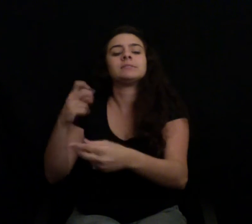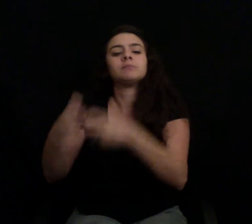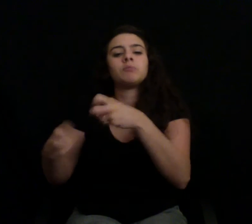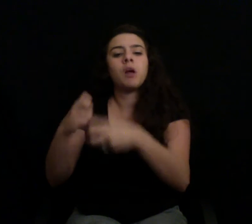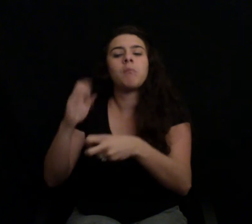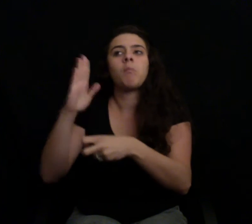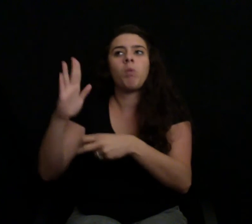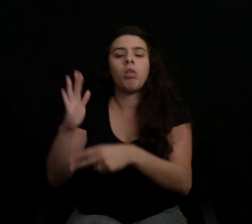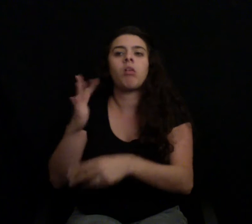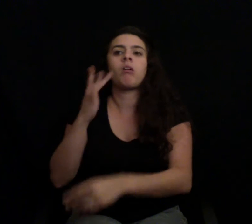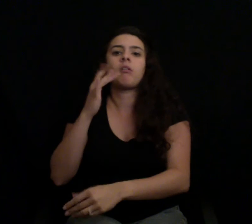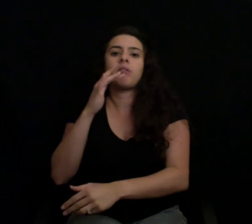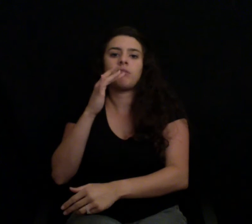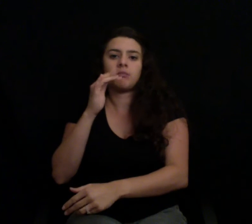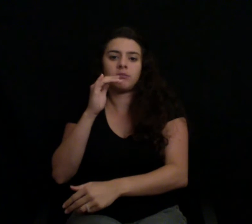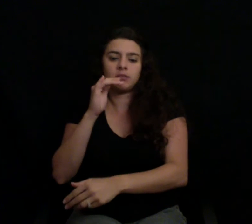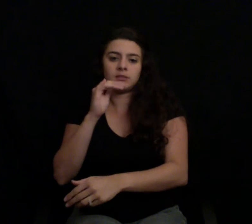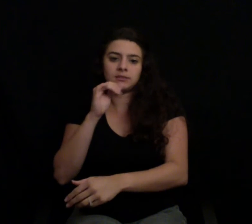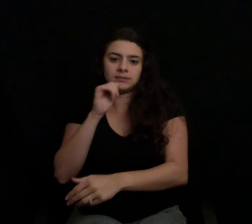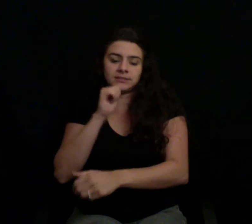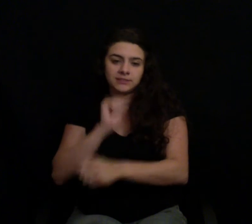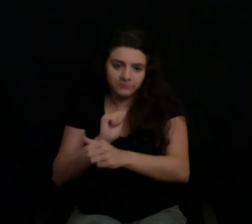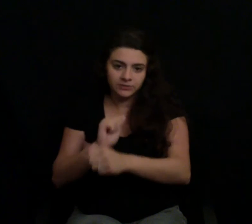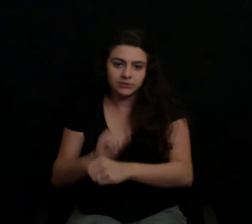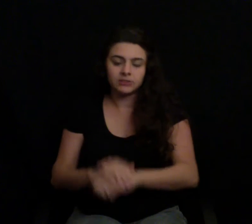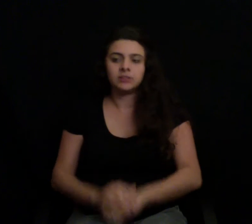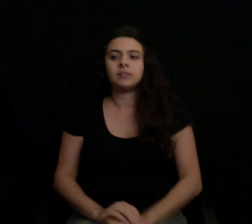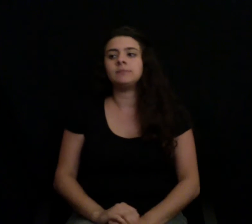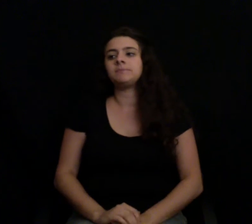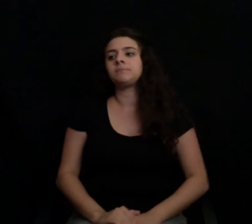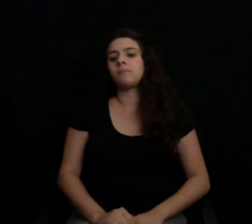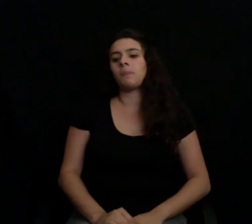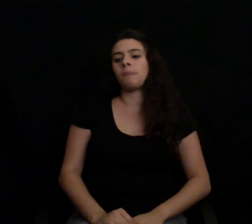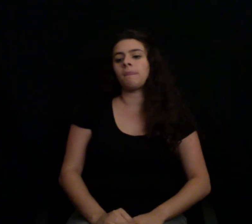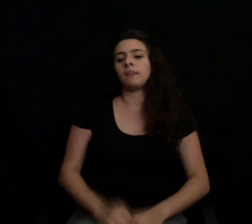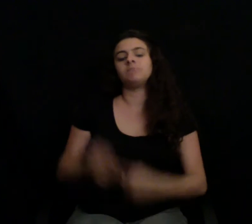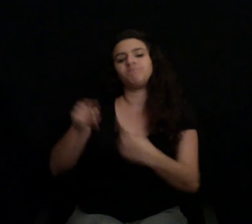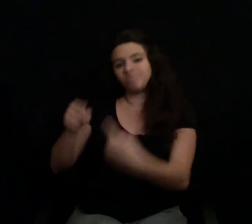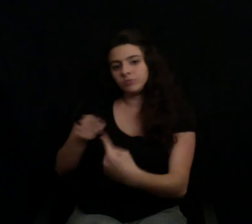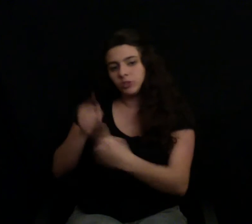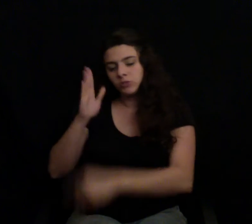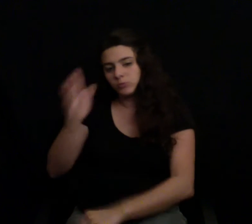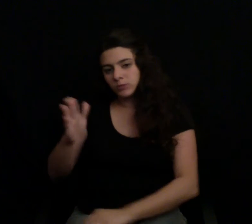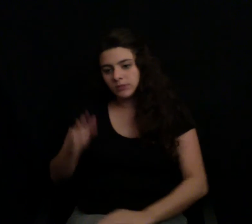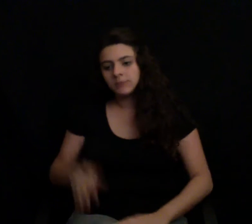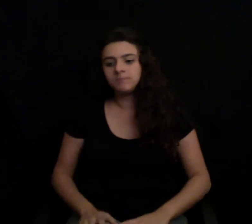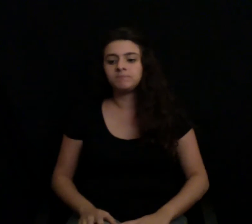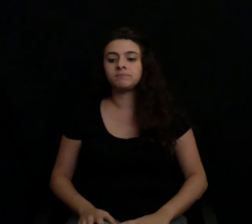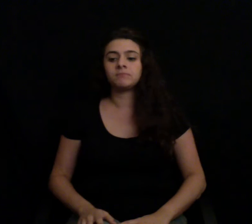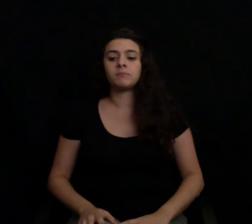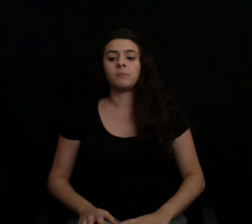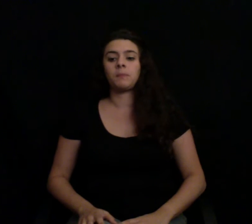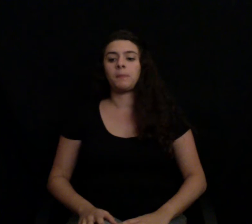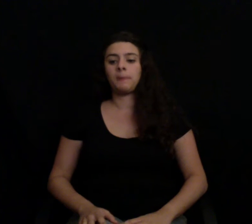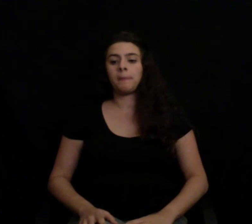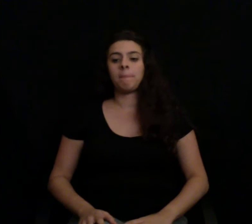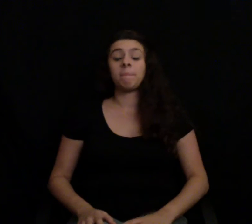using, you know, outdoor system and where the animals are living an enriched life. And they're being able to express their natural behavior,